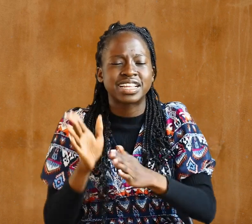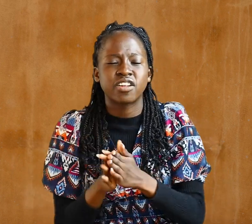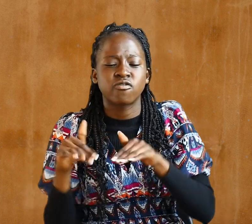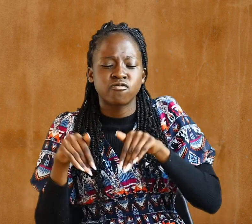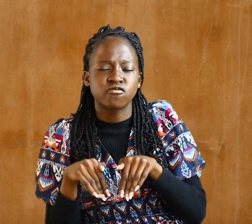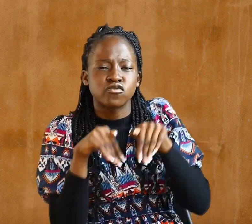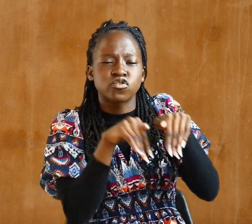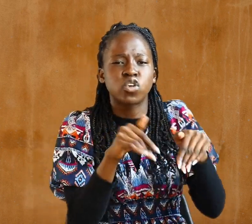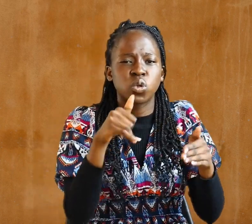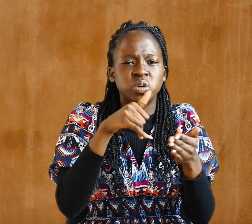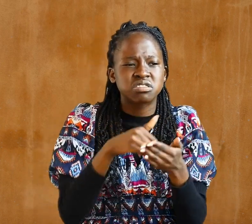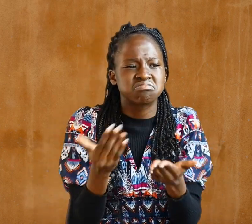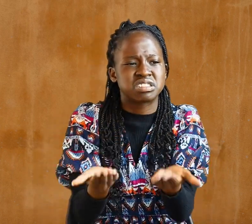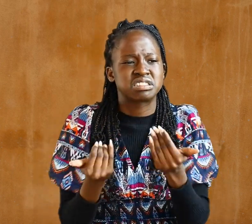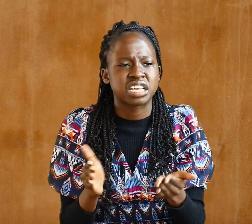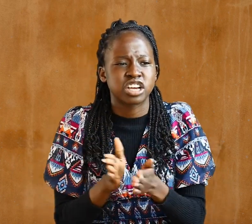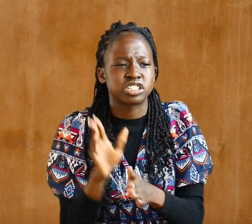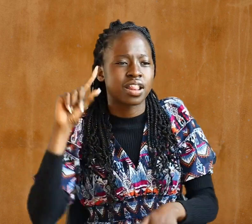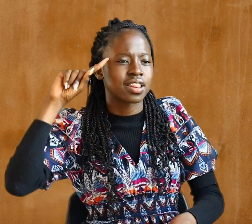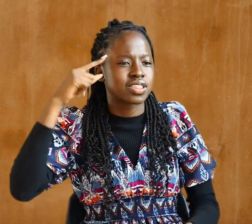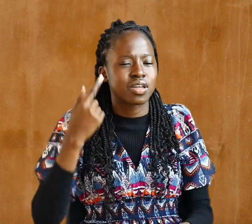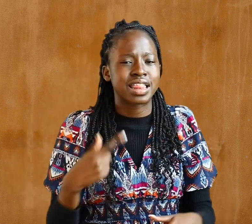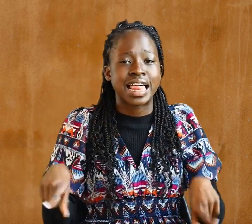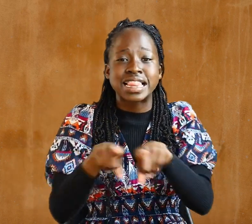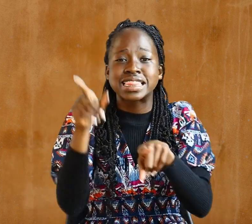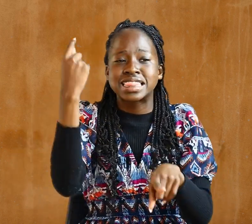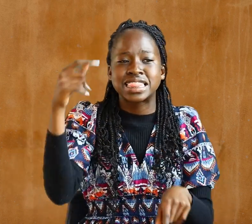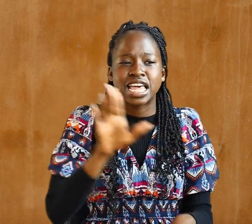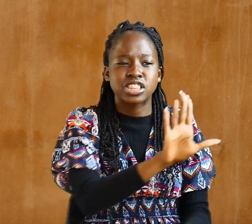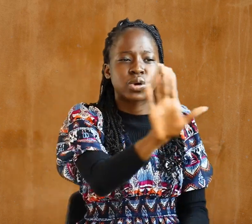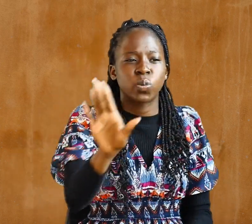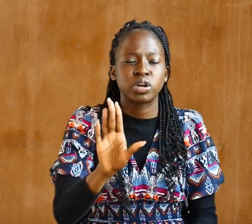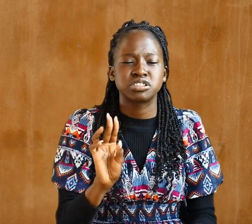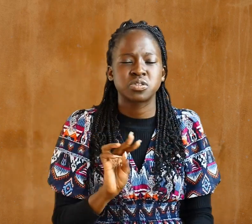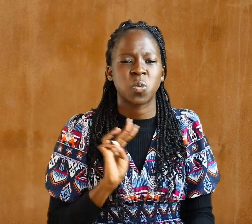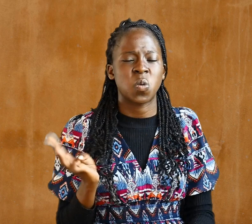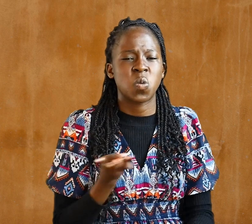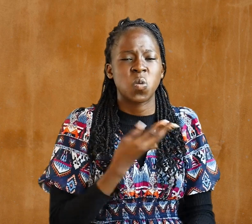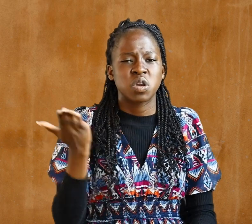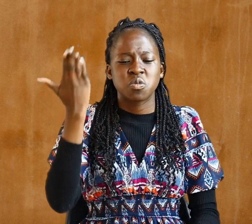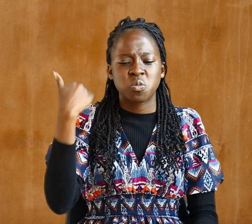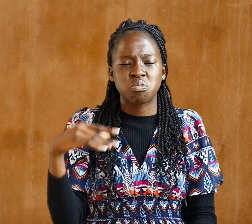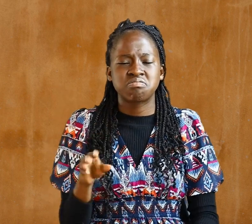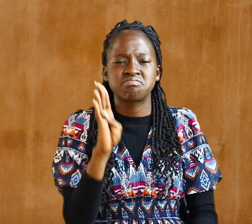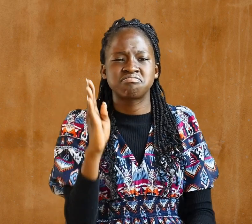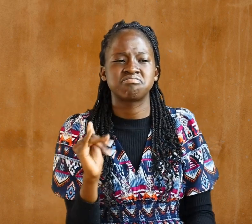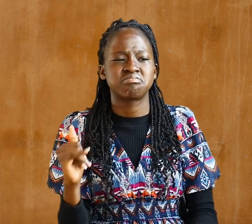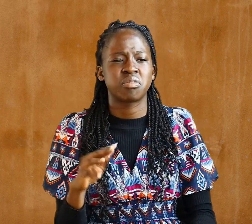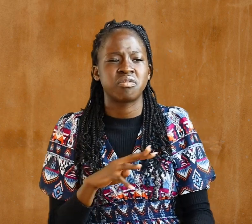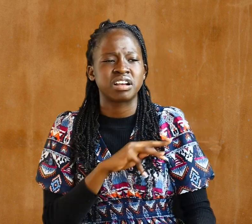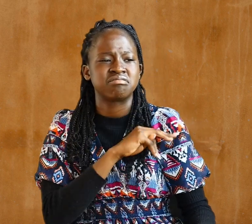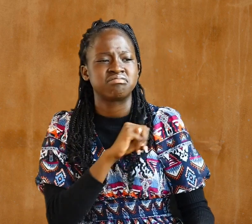and thoughts. Like the rest, we were by nature deserving of wrath.